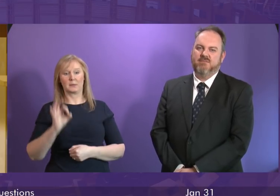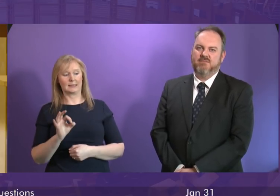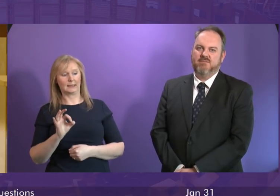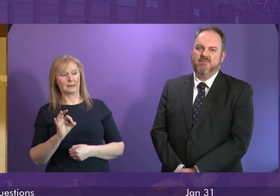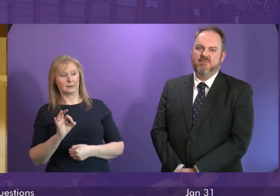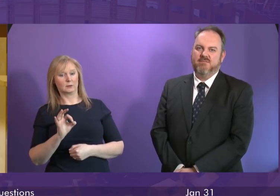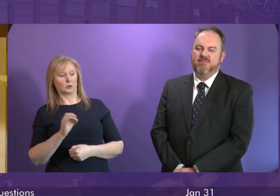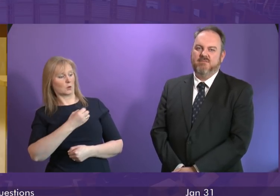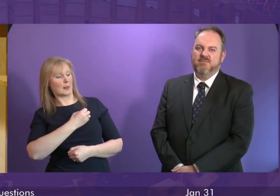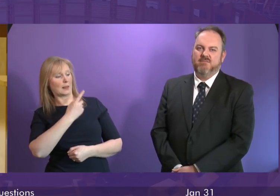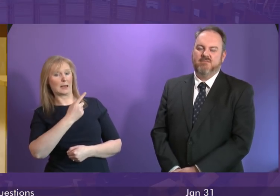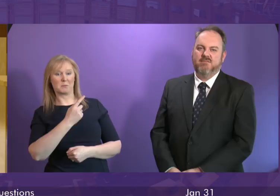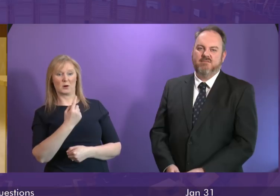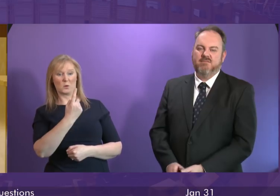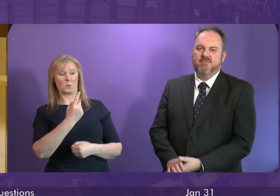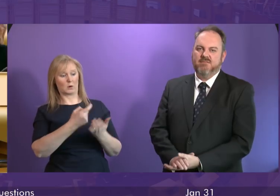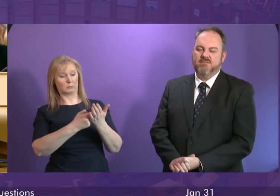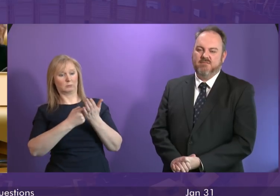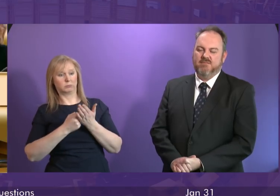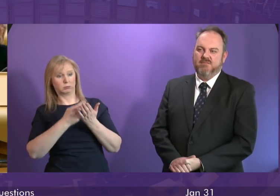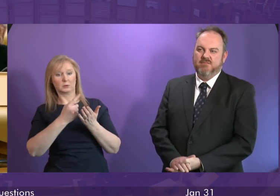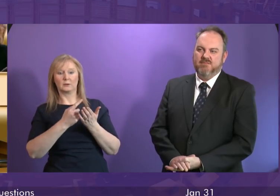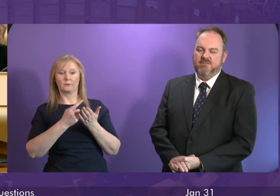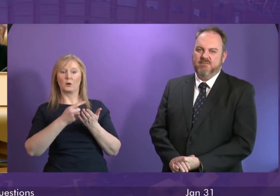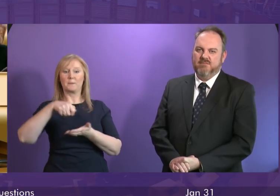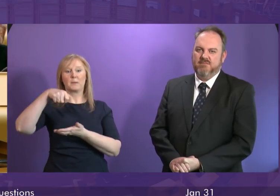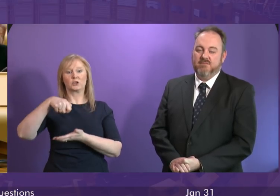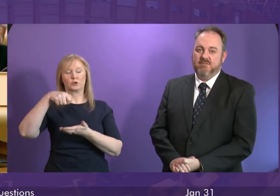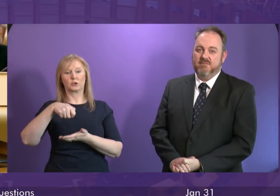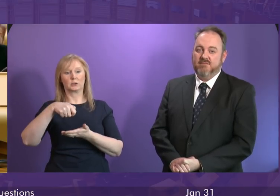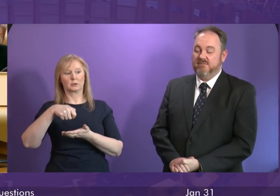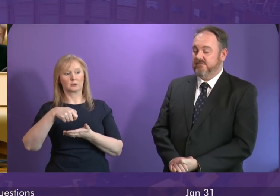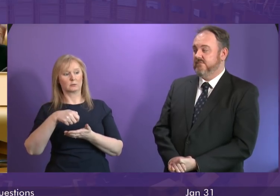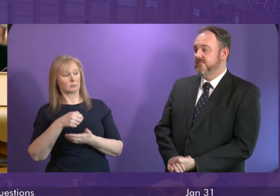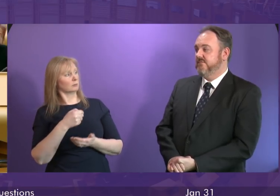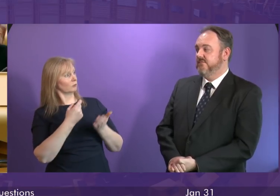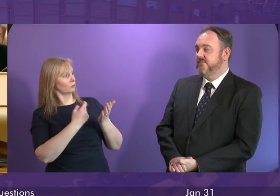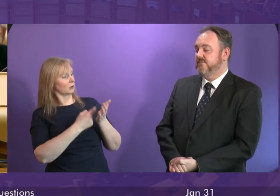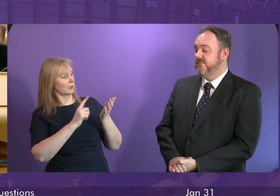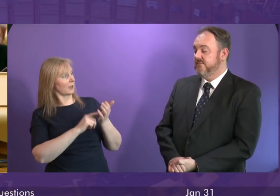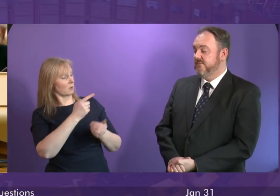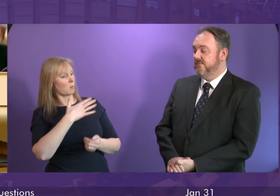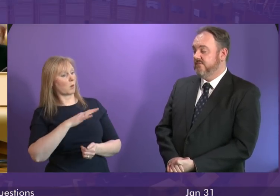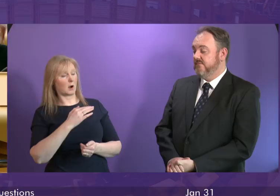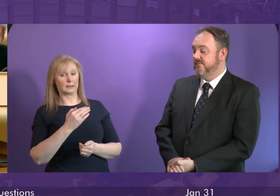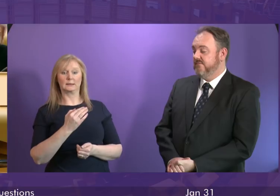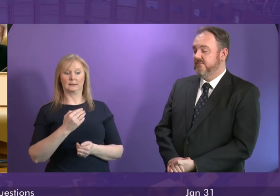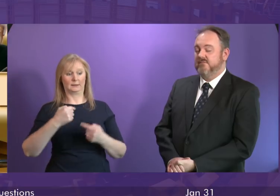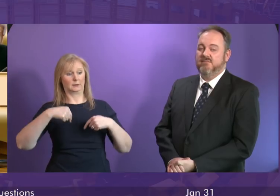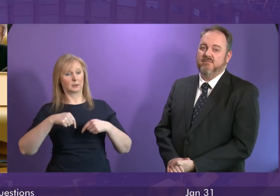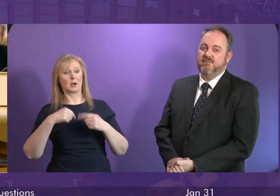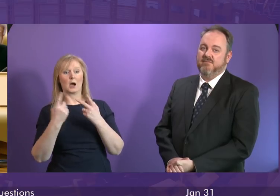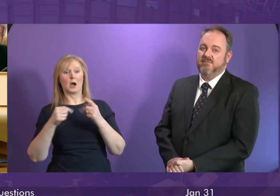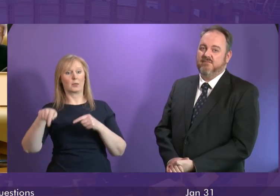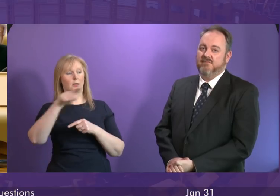any budget proposal so I'd simply say this to Richard Leonard if he wants anybody not just me but anybody across the country to